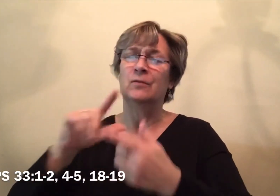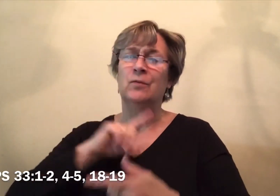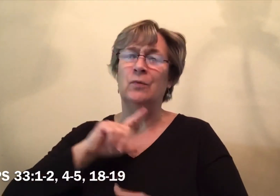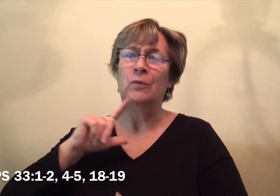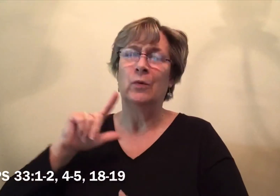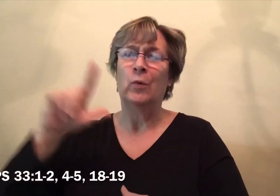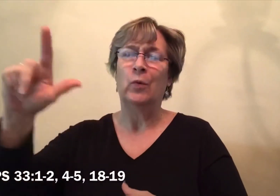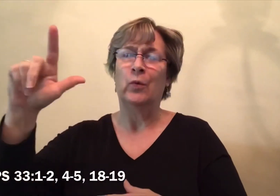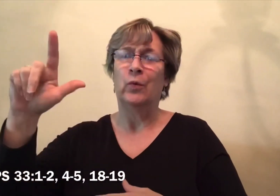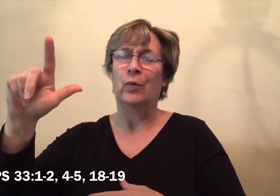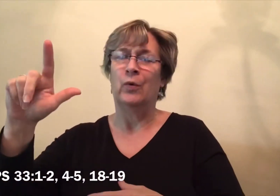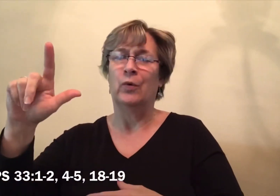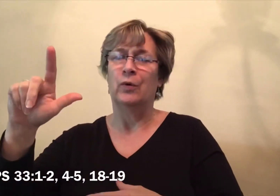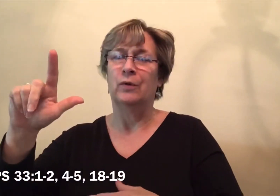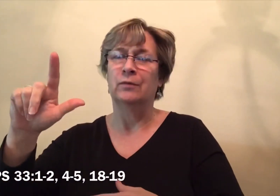thanks to the Lord on the harp.